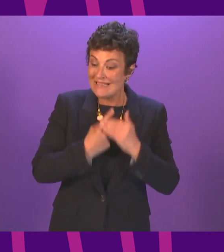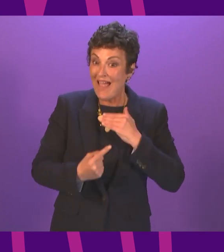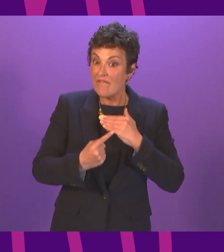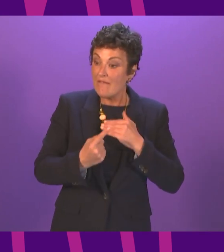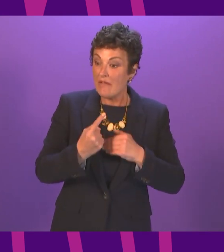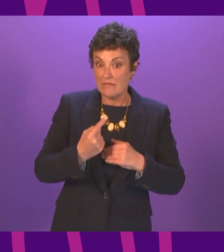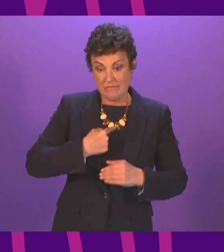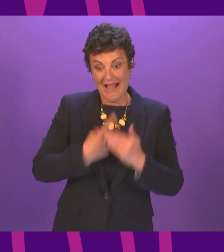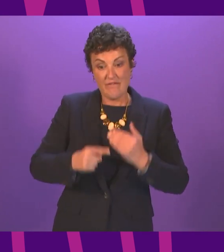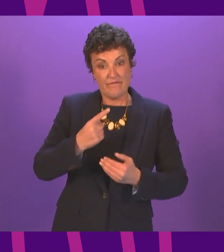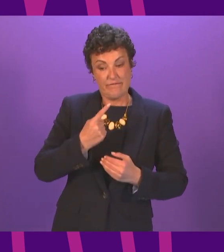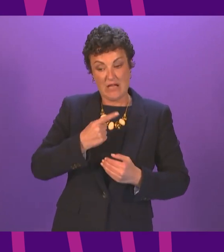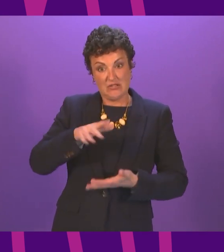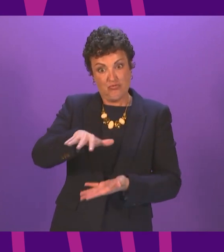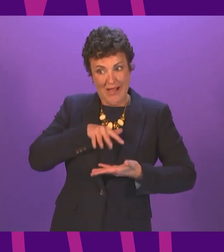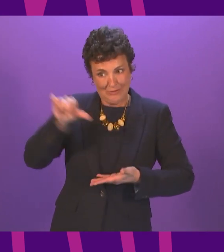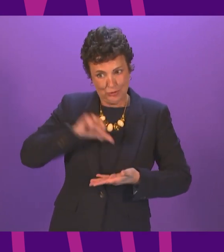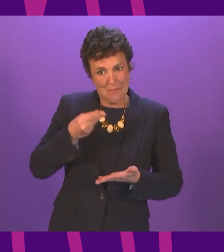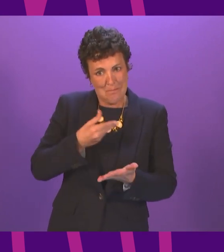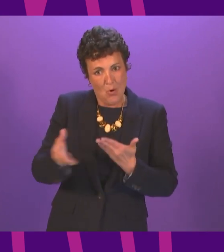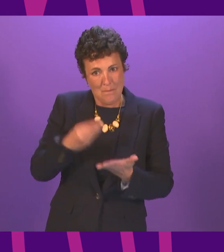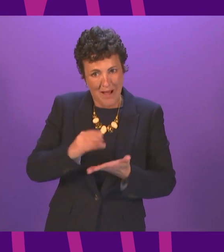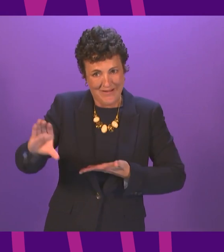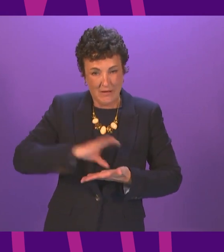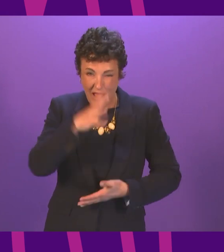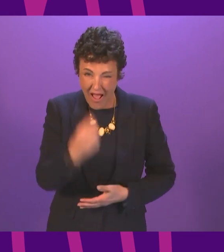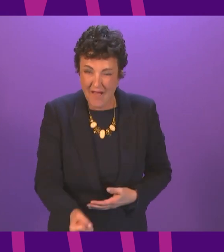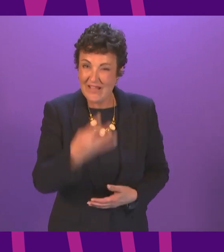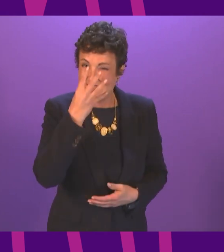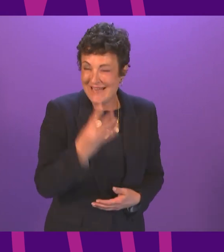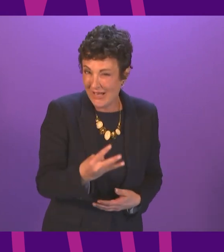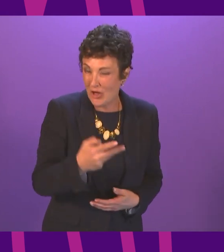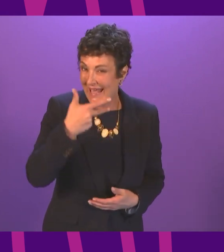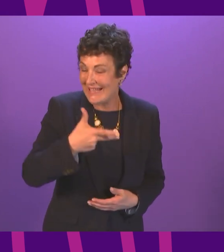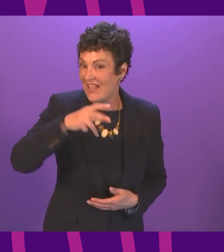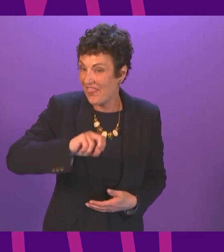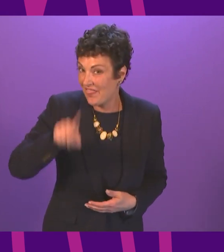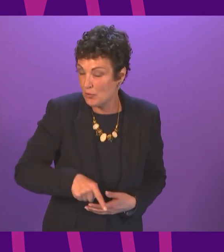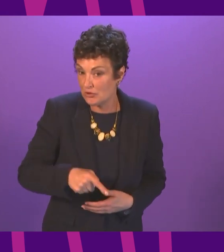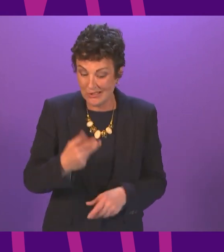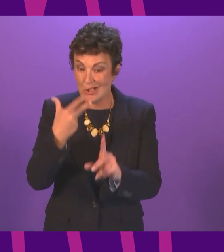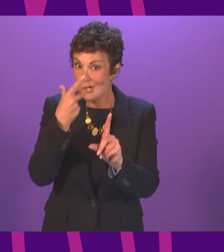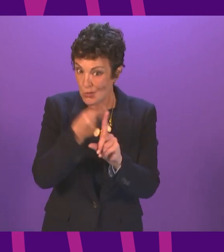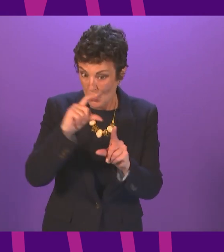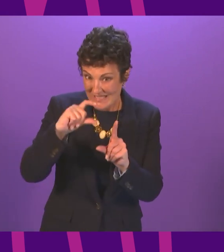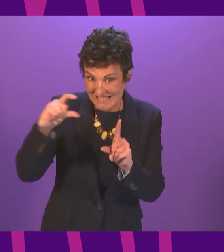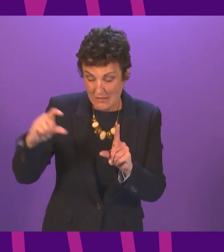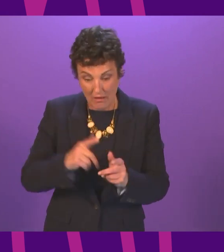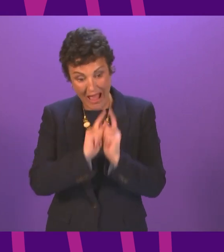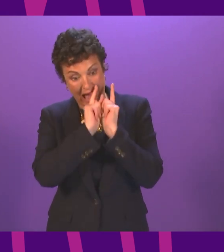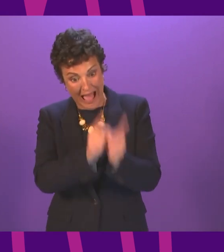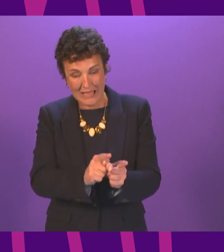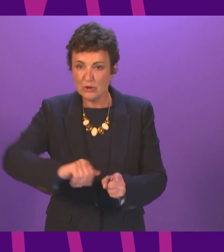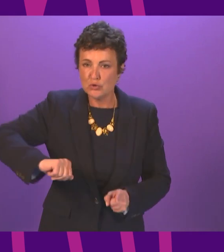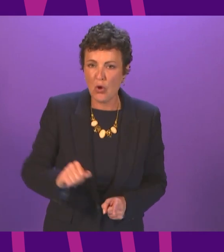means ramping up vaccinations there are 980,000 doses of vaccine allocated to